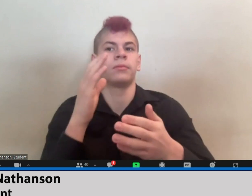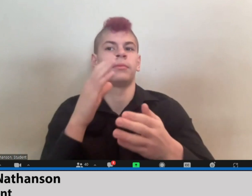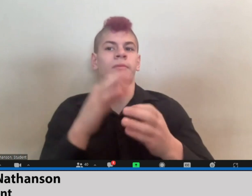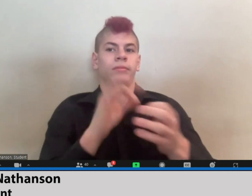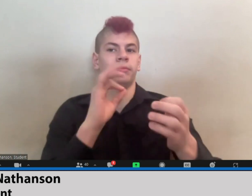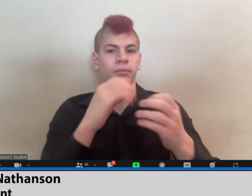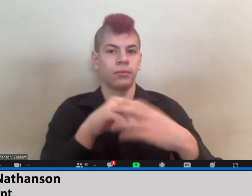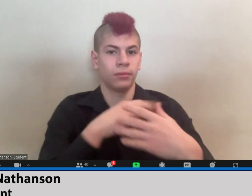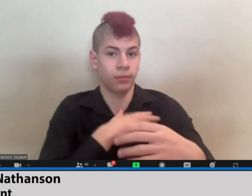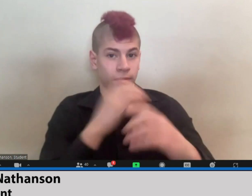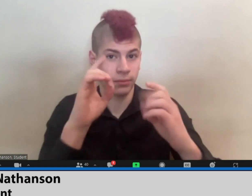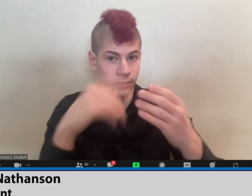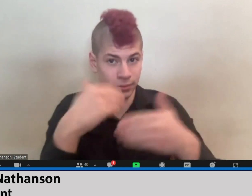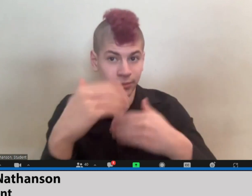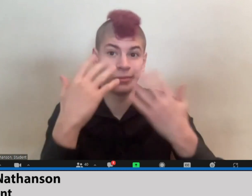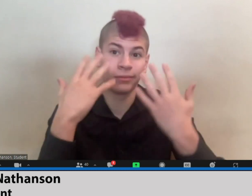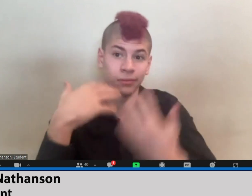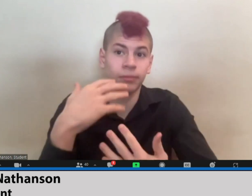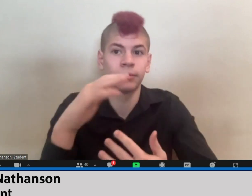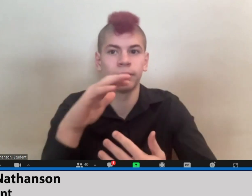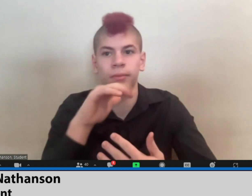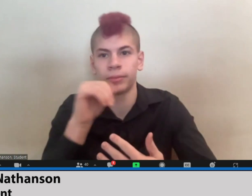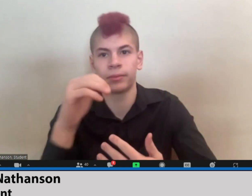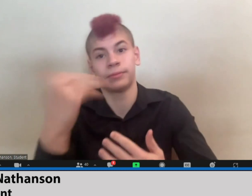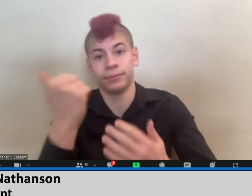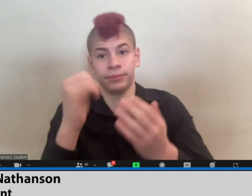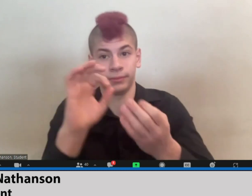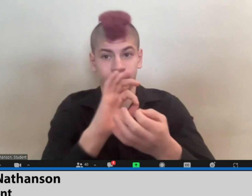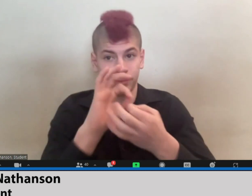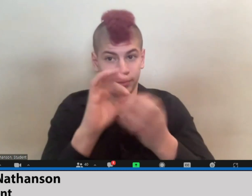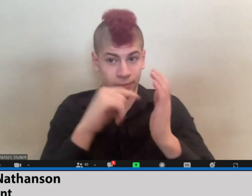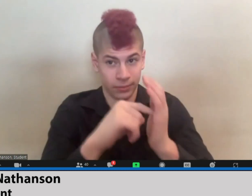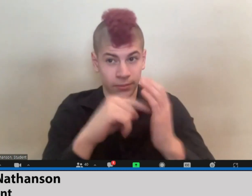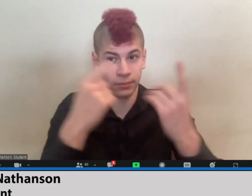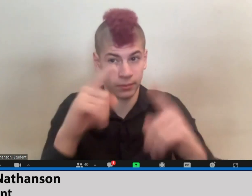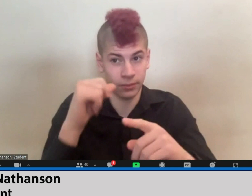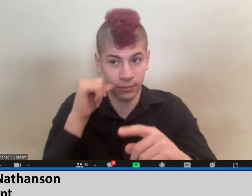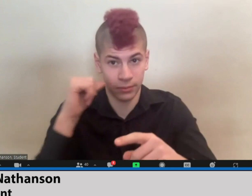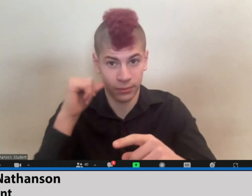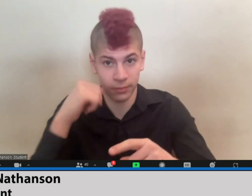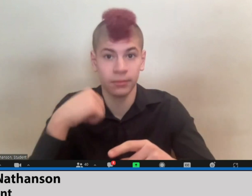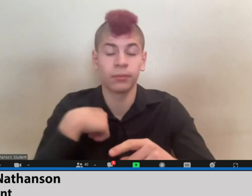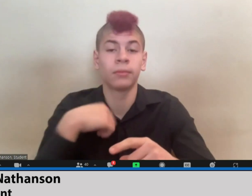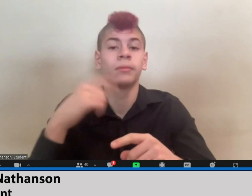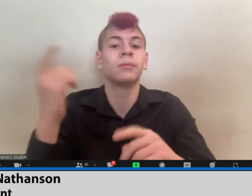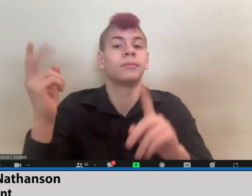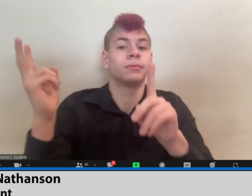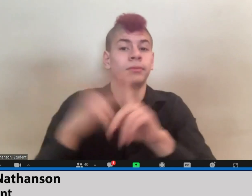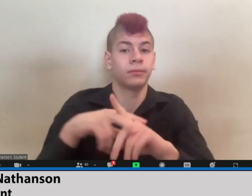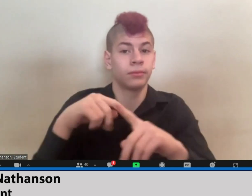within the K through 12 interpreting statute in order to be made available to deaf and hard of hearing students.